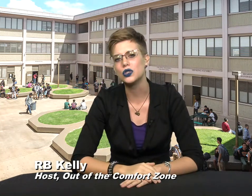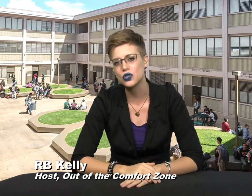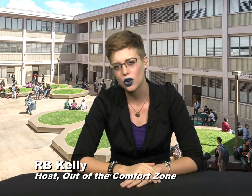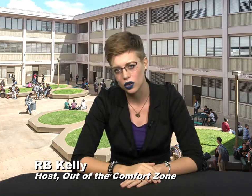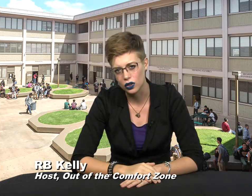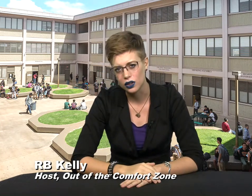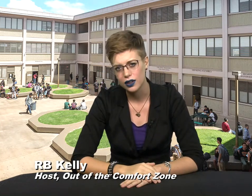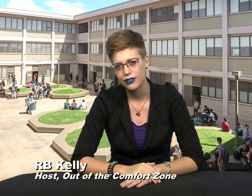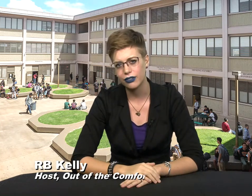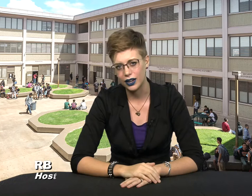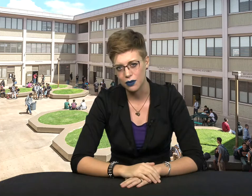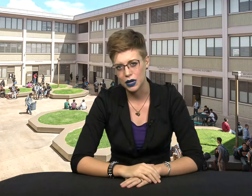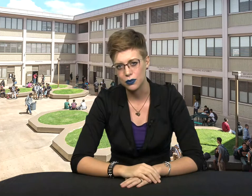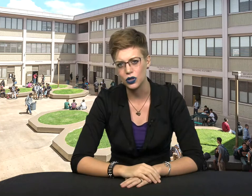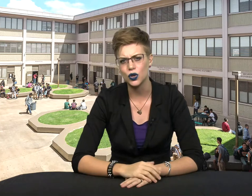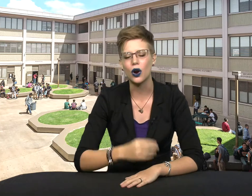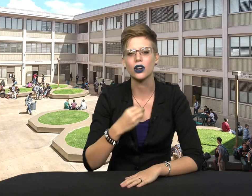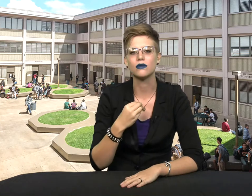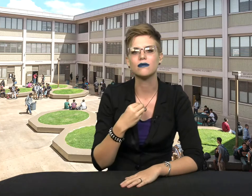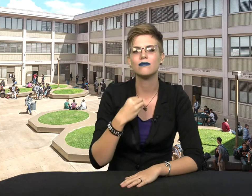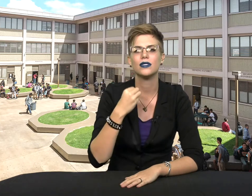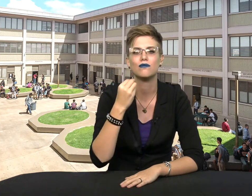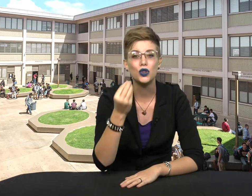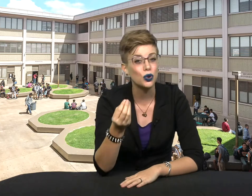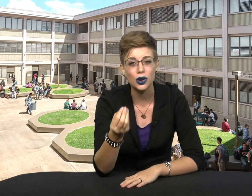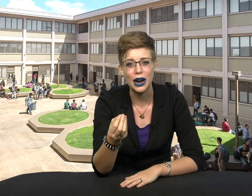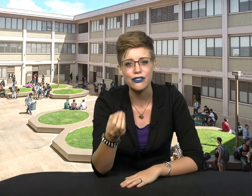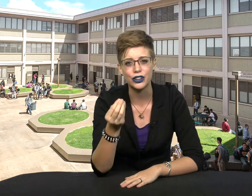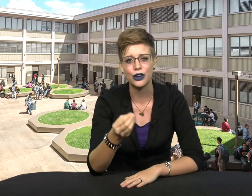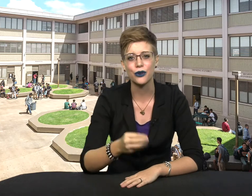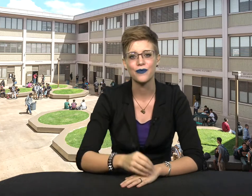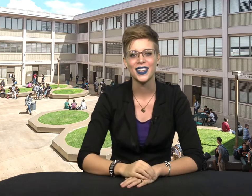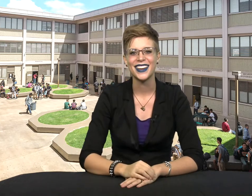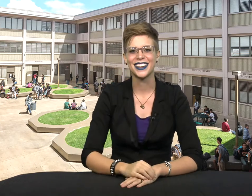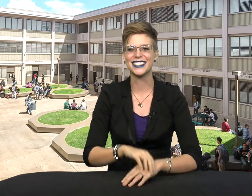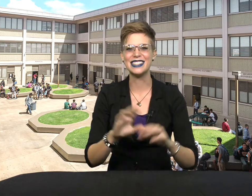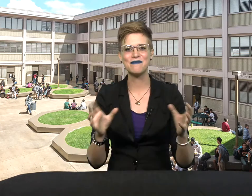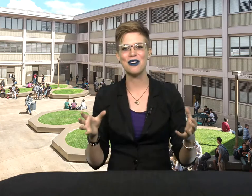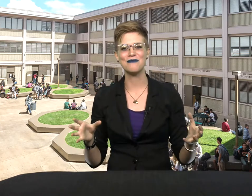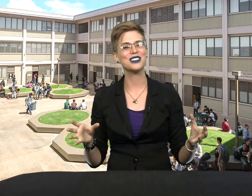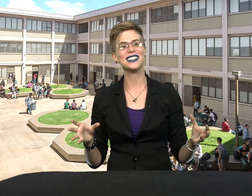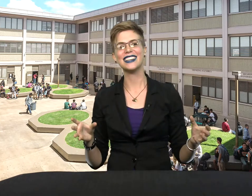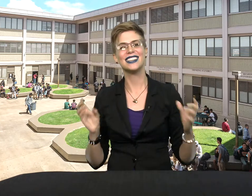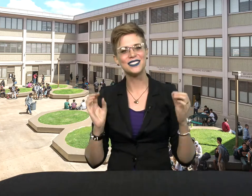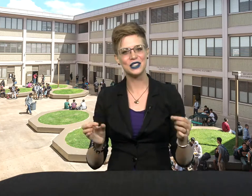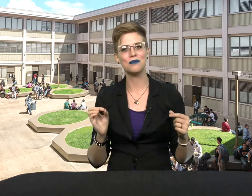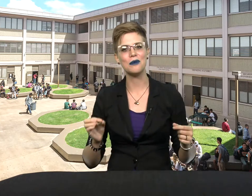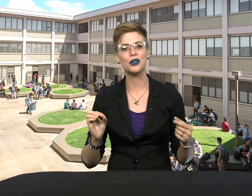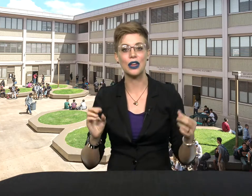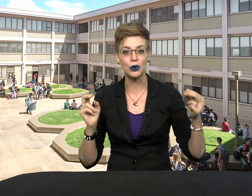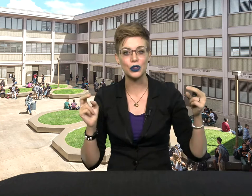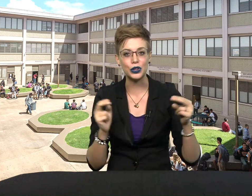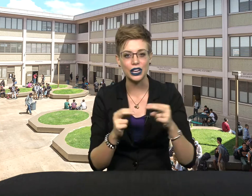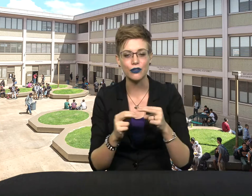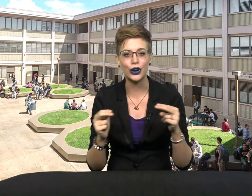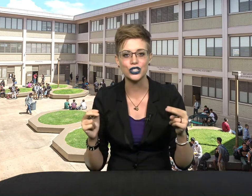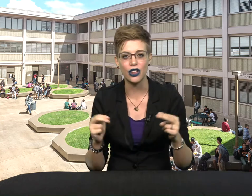struggle finding people who are right for you. Because in the poem, you can see these two people, they were looking for each other.